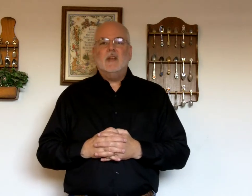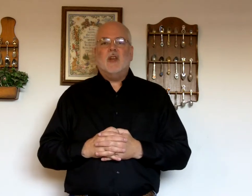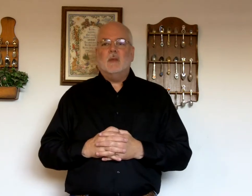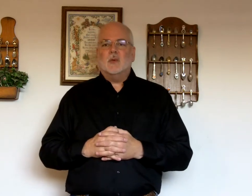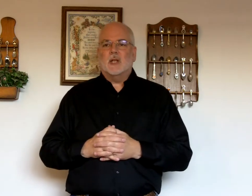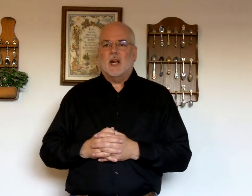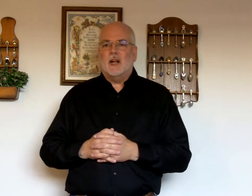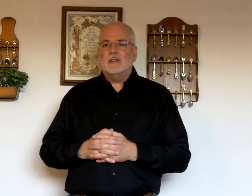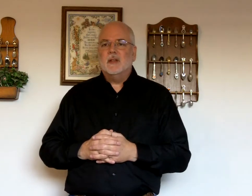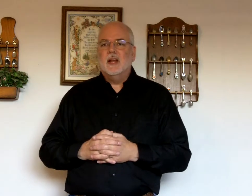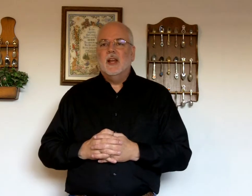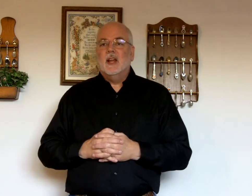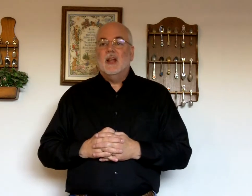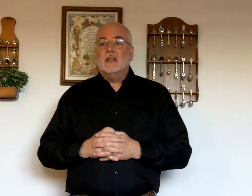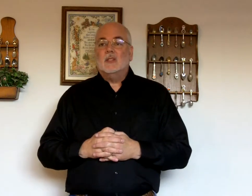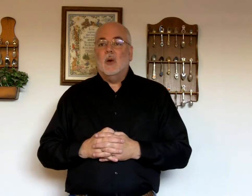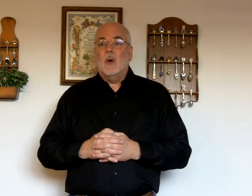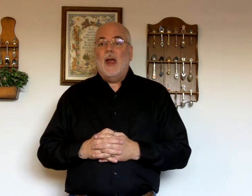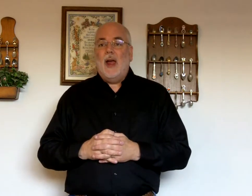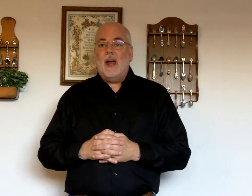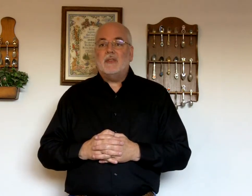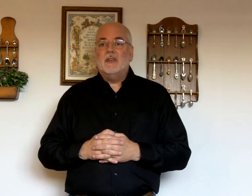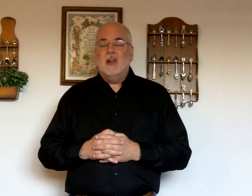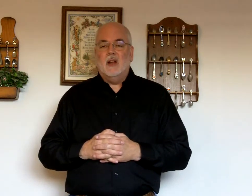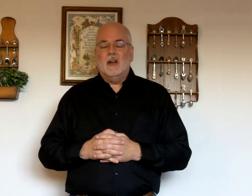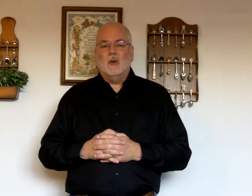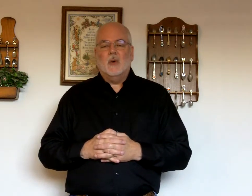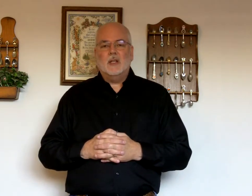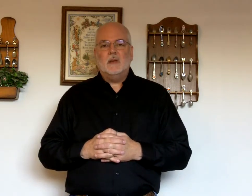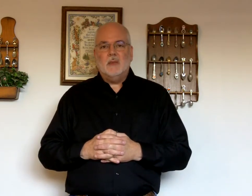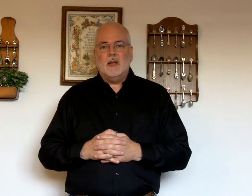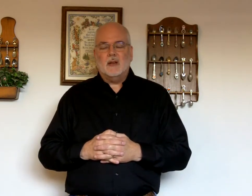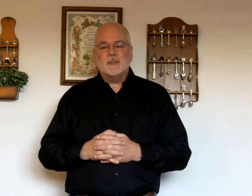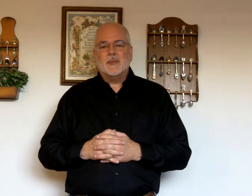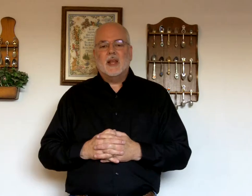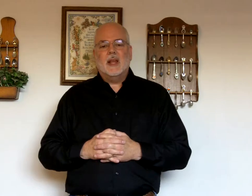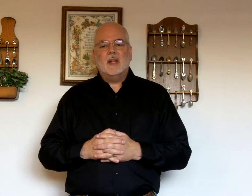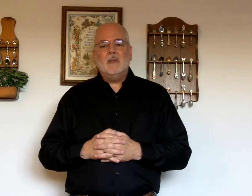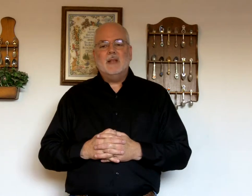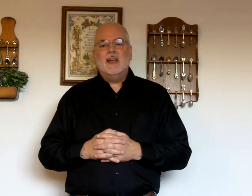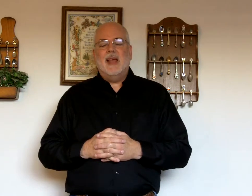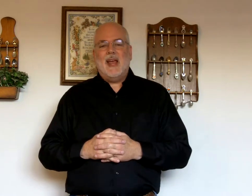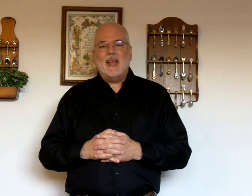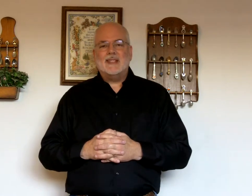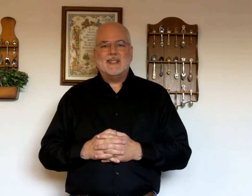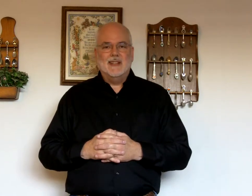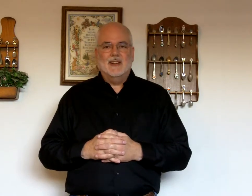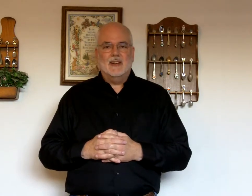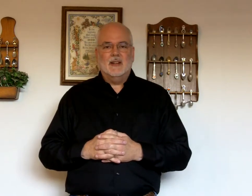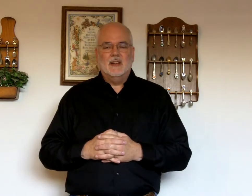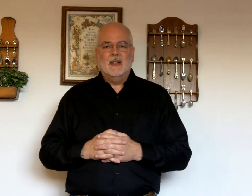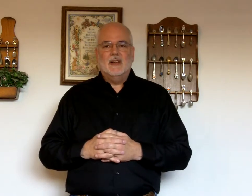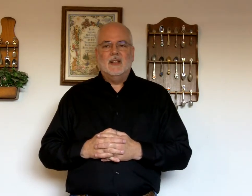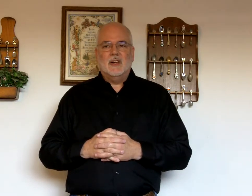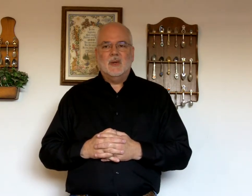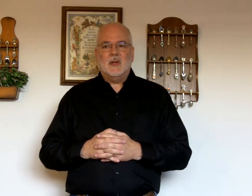James was alive. So, half done. What does it mean? It means has done. Okay?